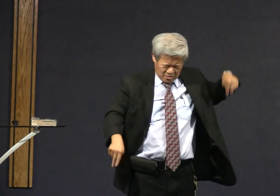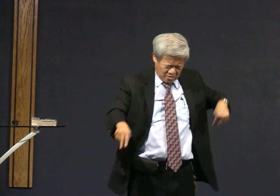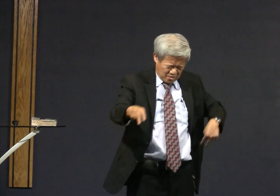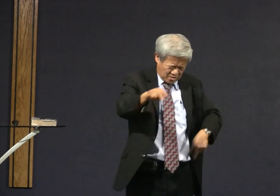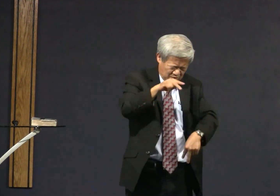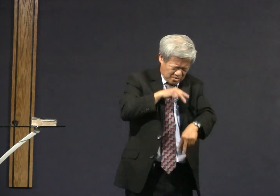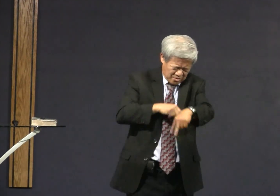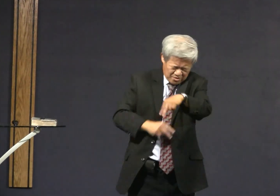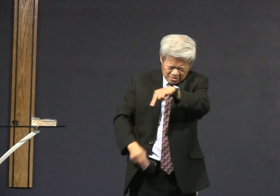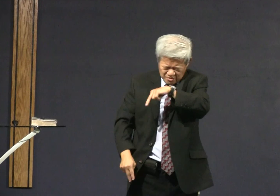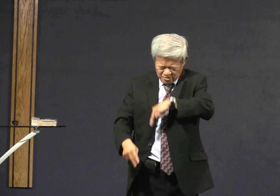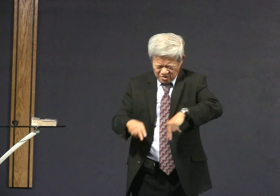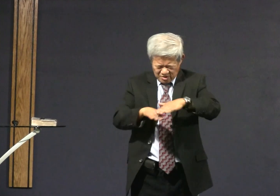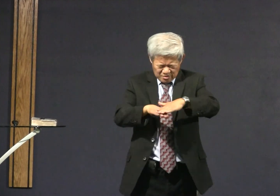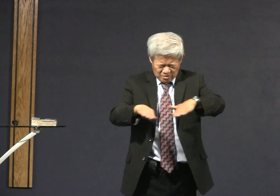Satan is all around us.